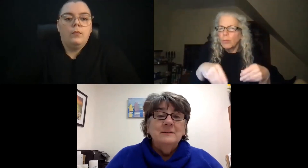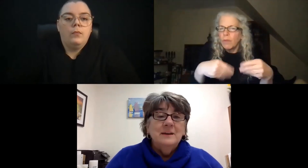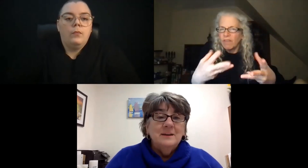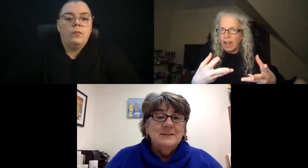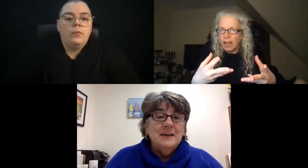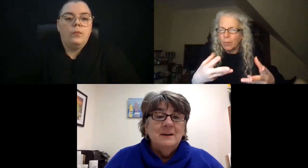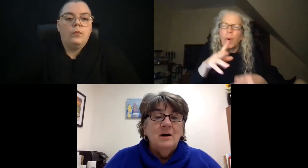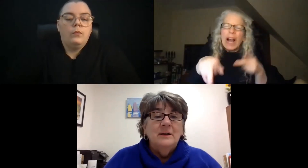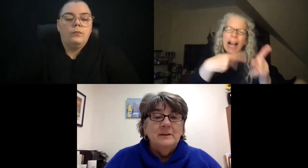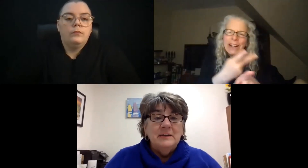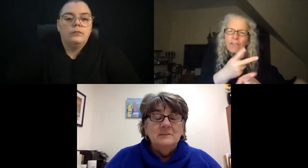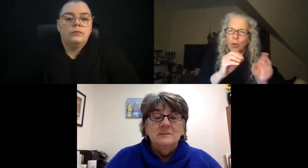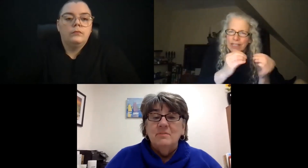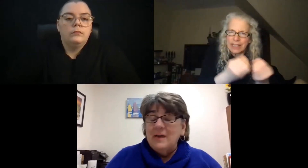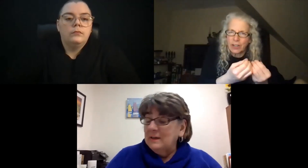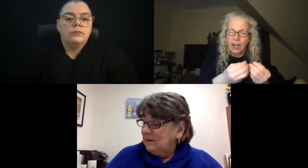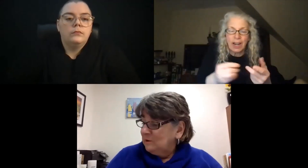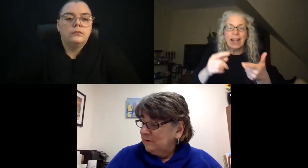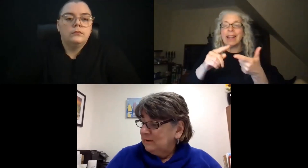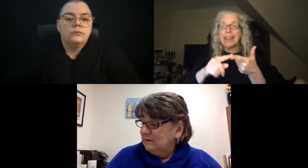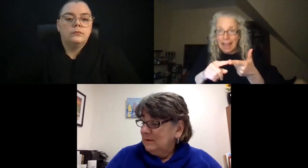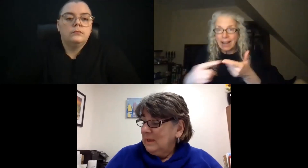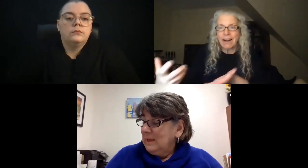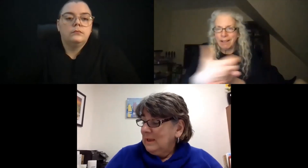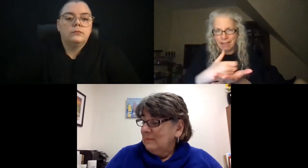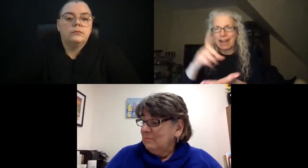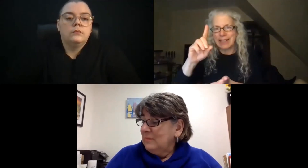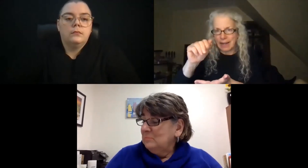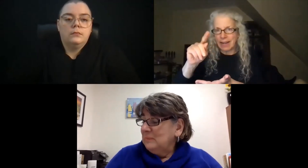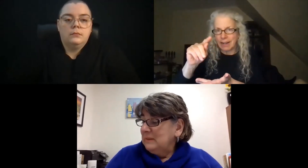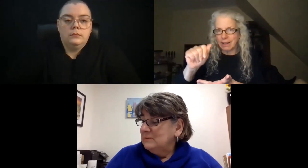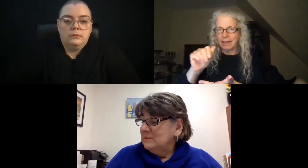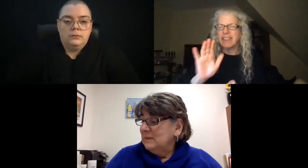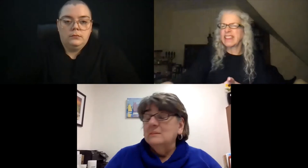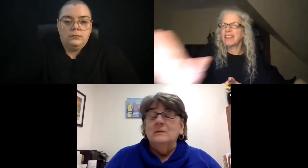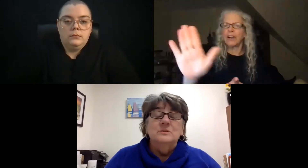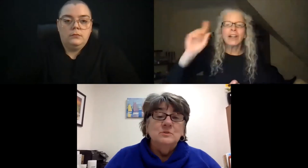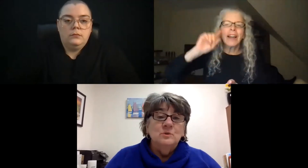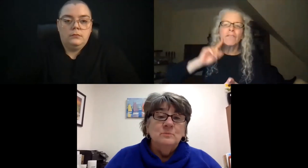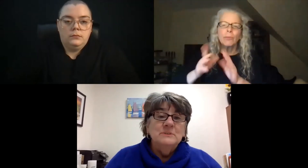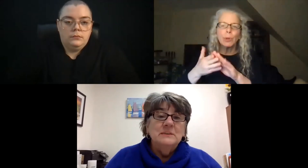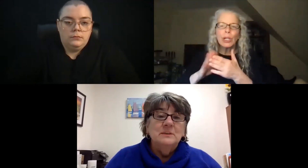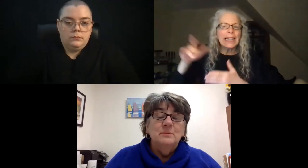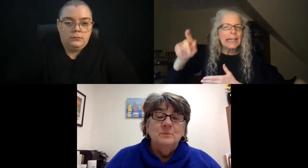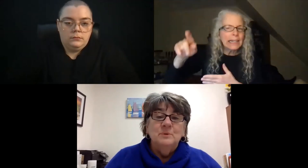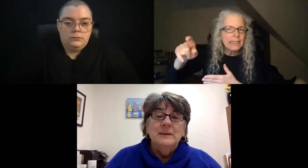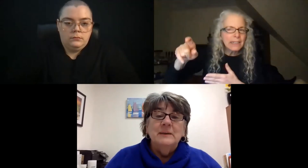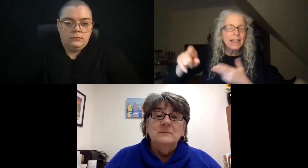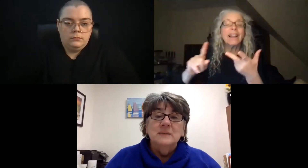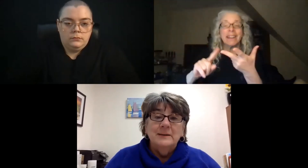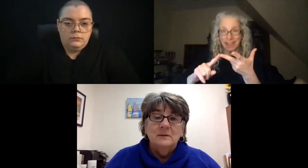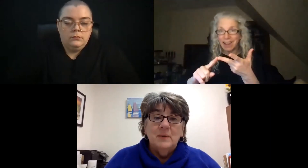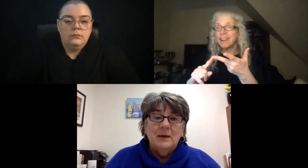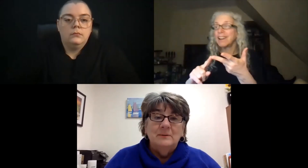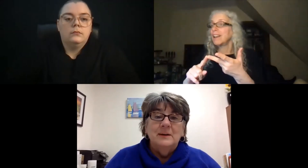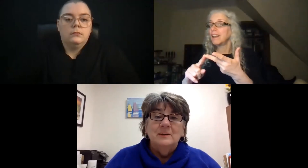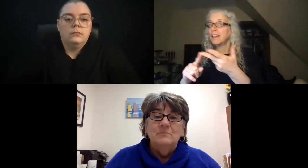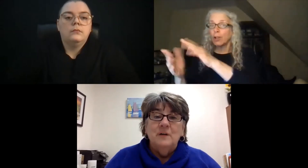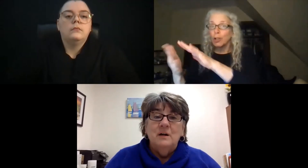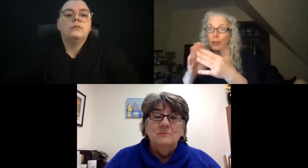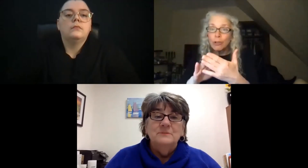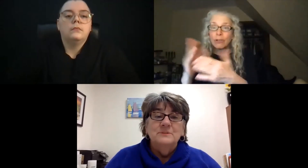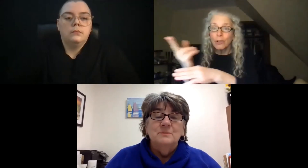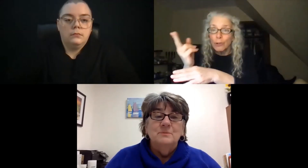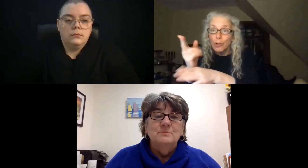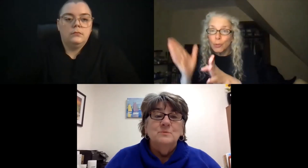collect data on needs in that area, and then begin to get the consumers and the community excited about it and